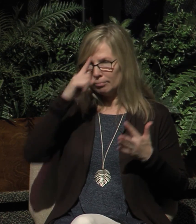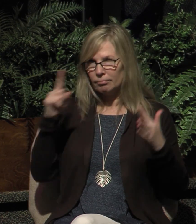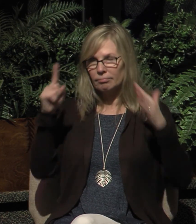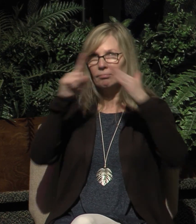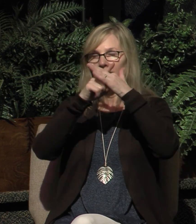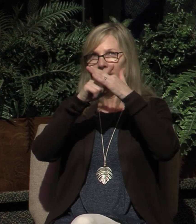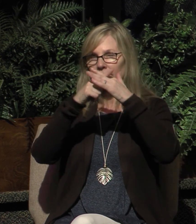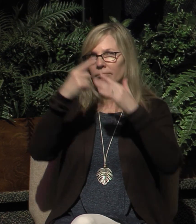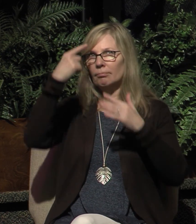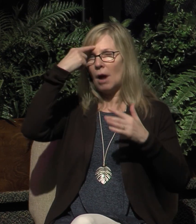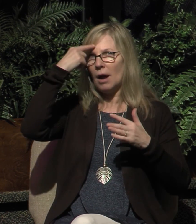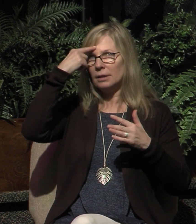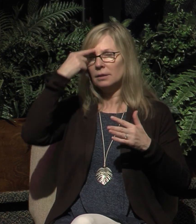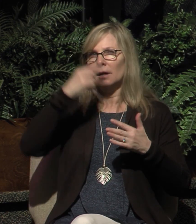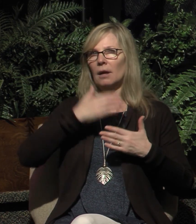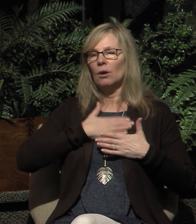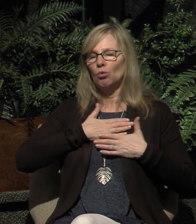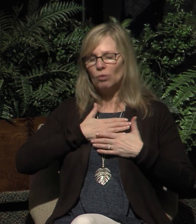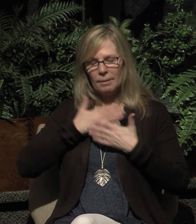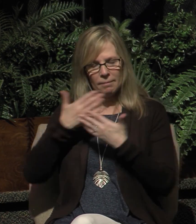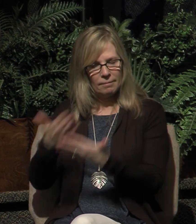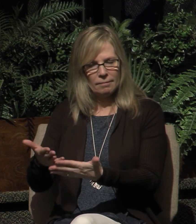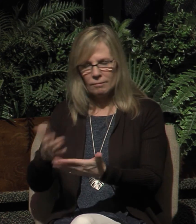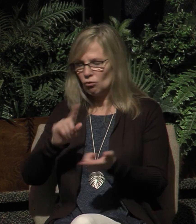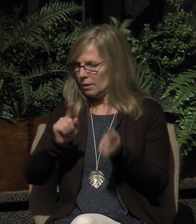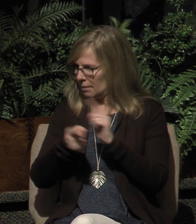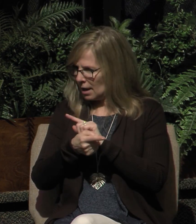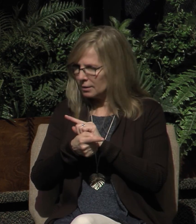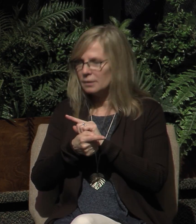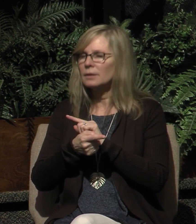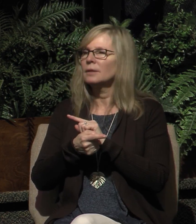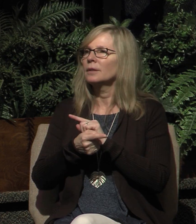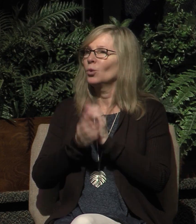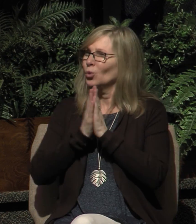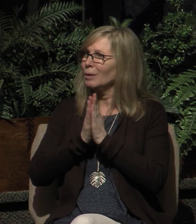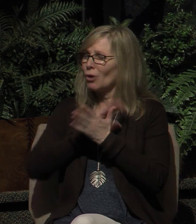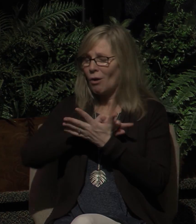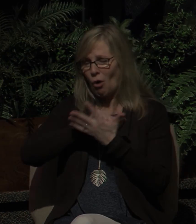and that we would repent and confess our sins we pray this in Jesus name Amen